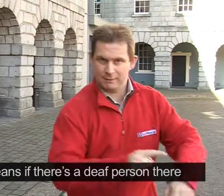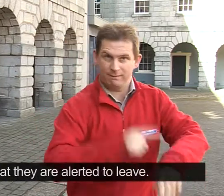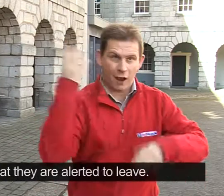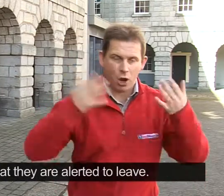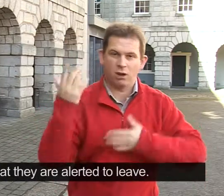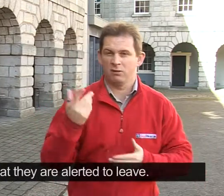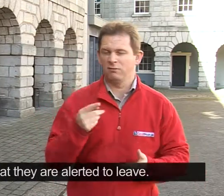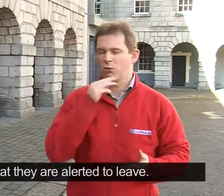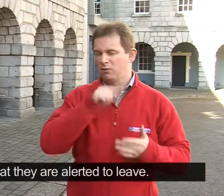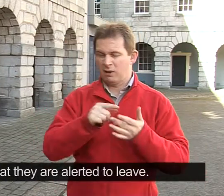they are alerted to leave.